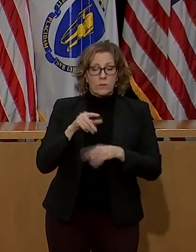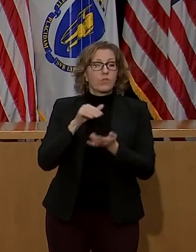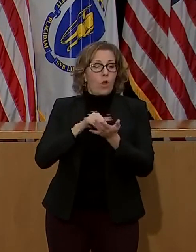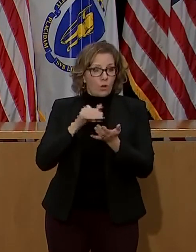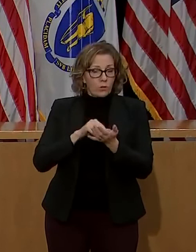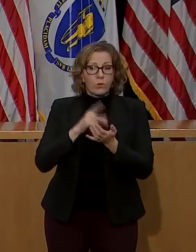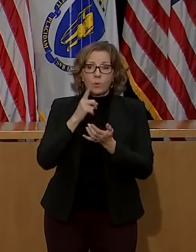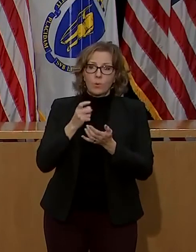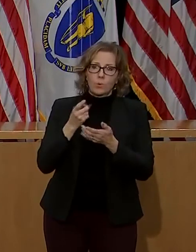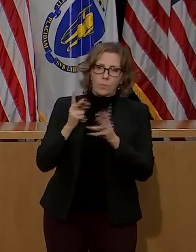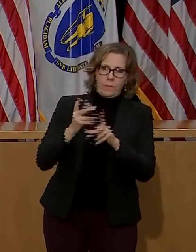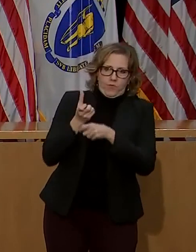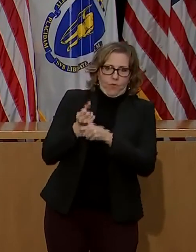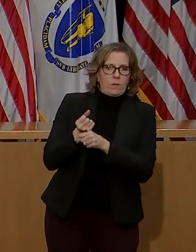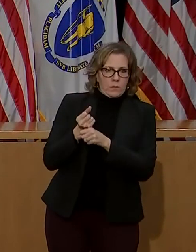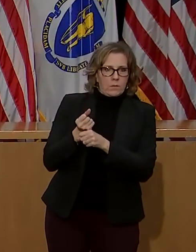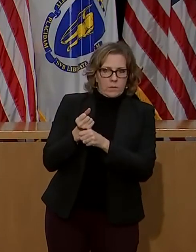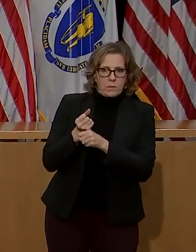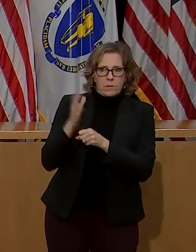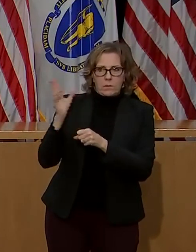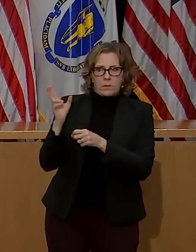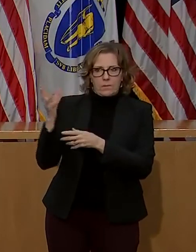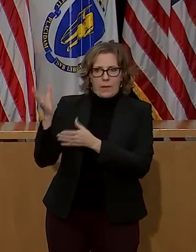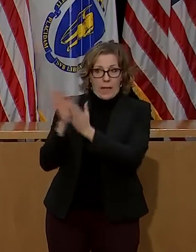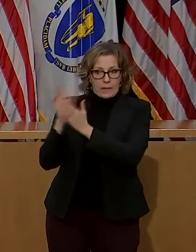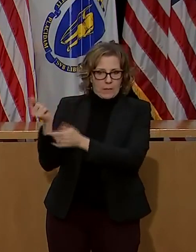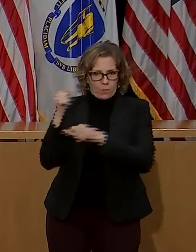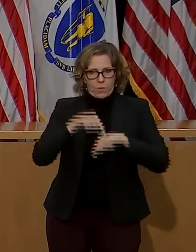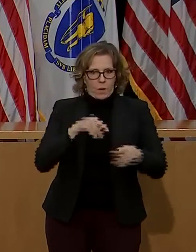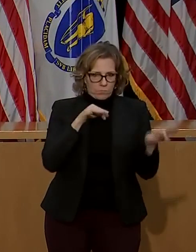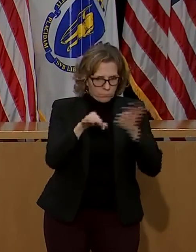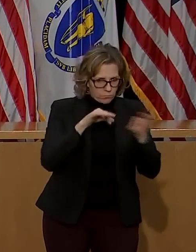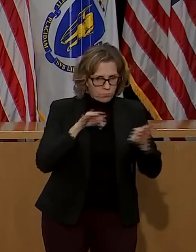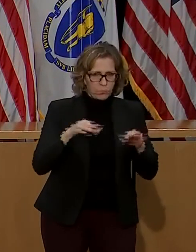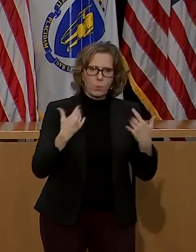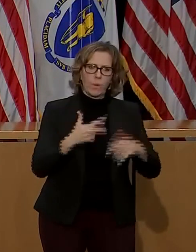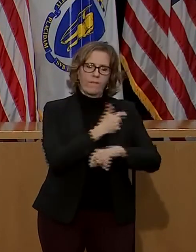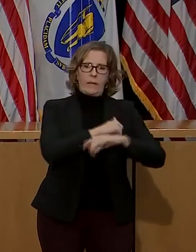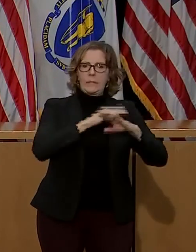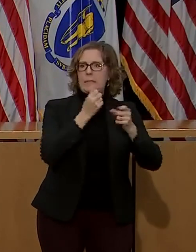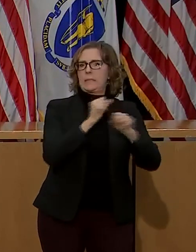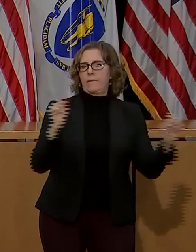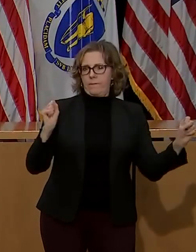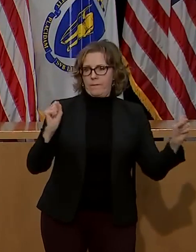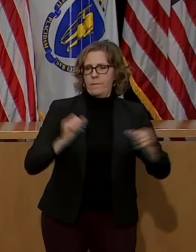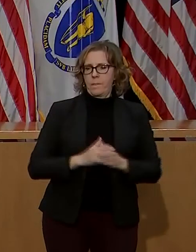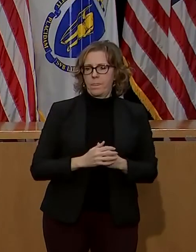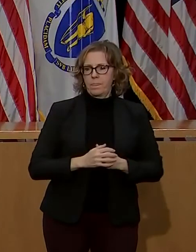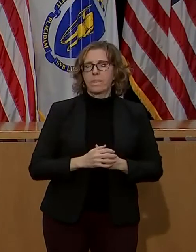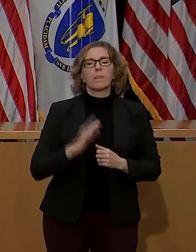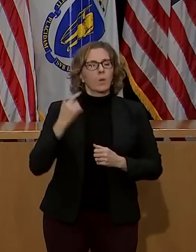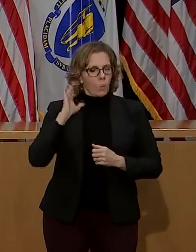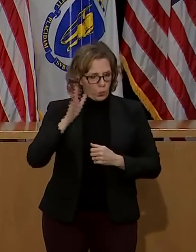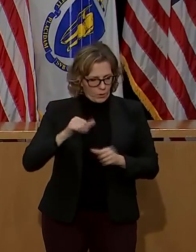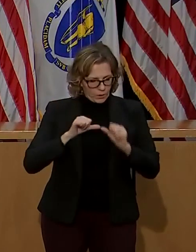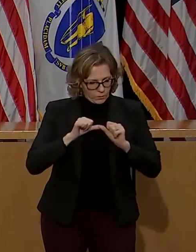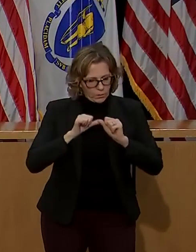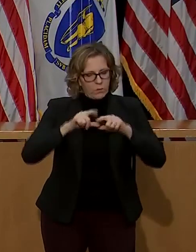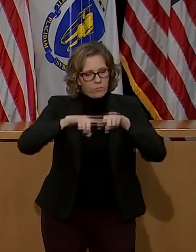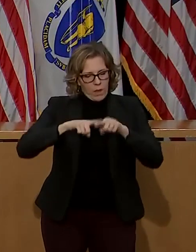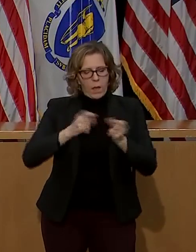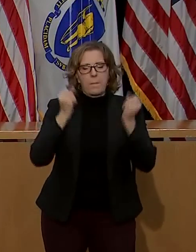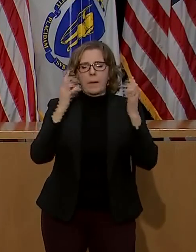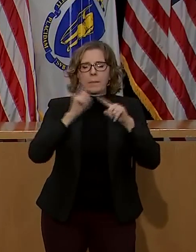are our most trusted source of information about the vaccine. and relying on a multitude of voices and languages